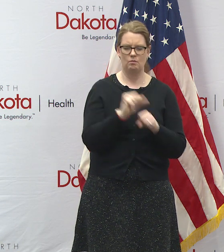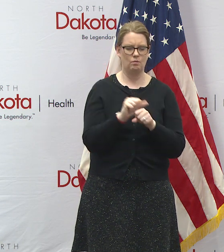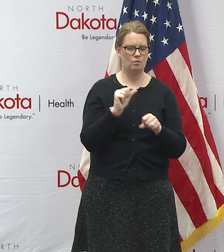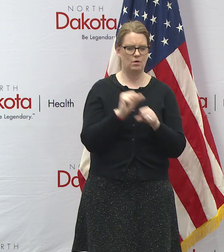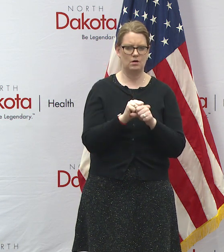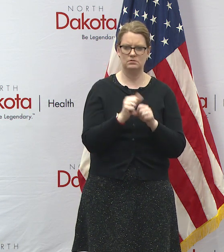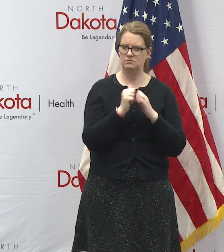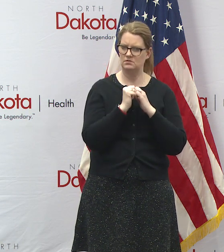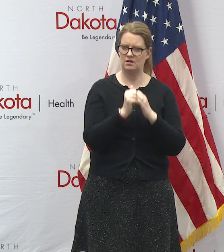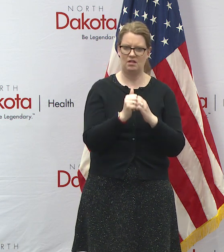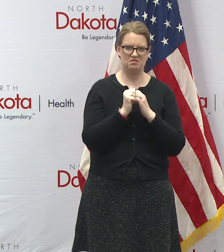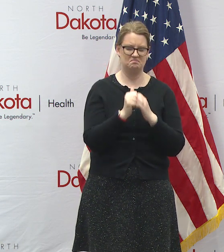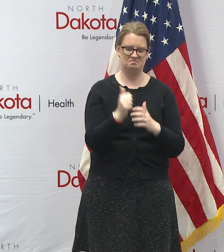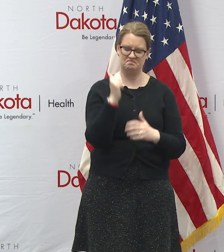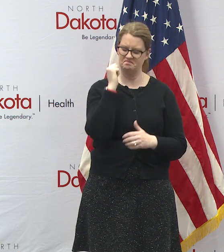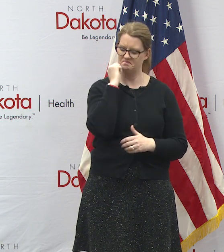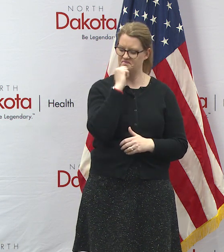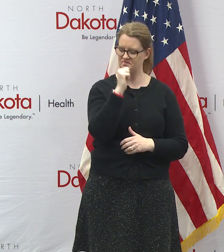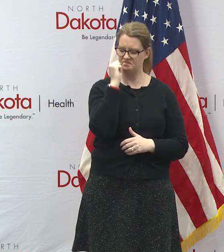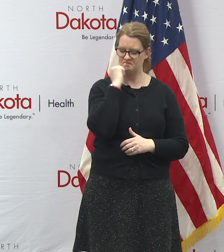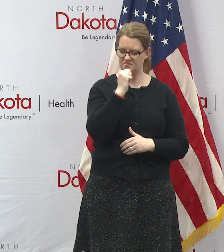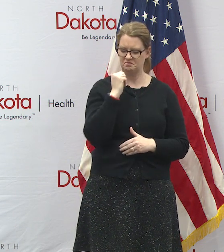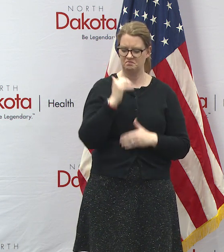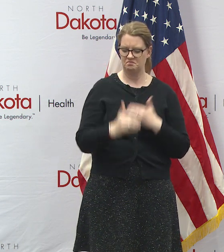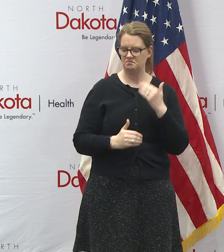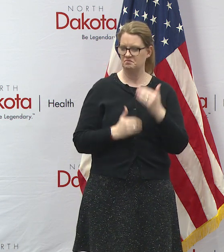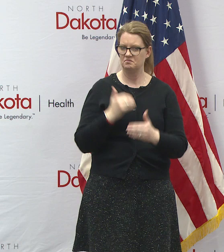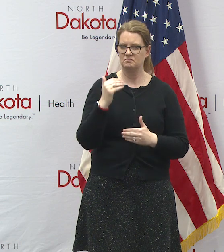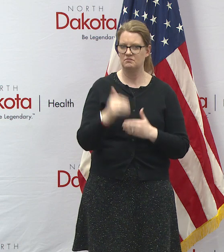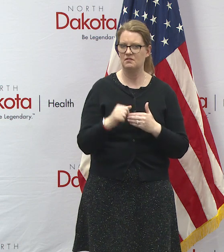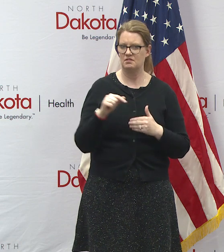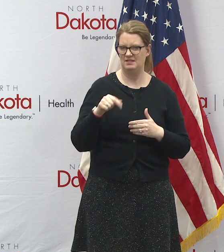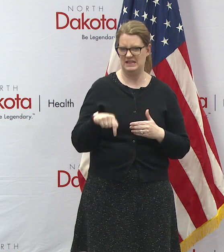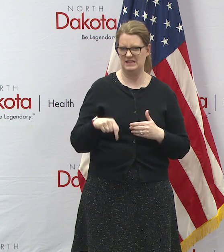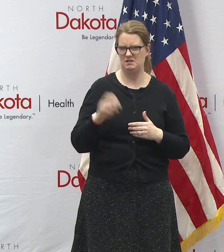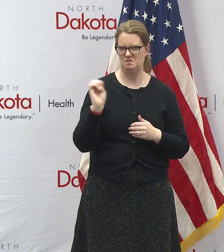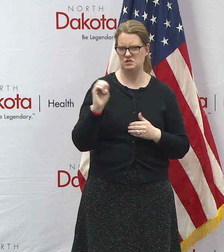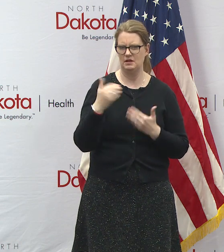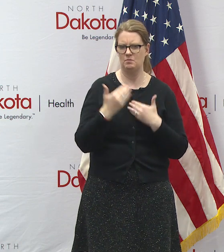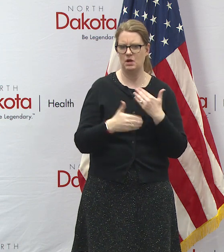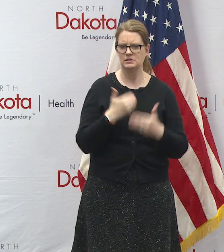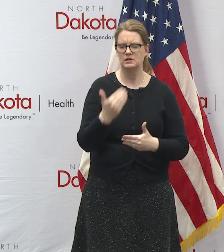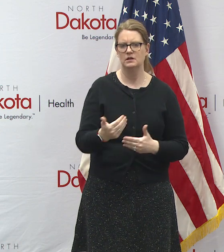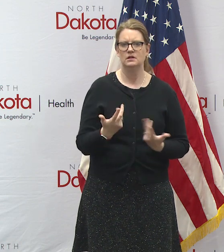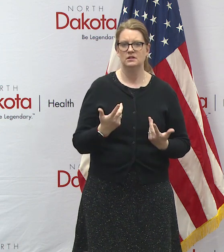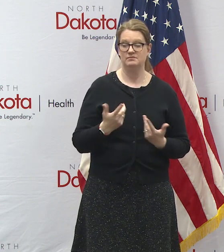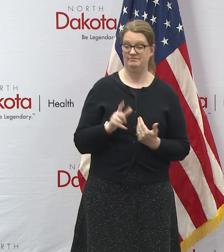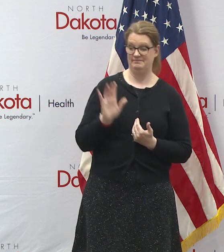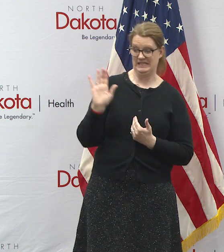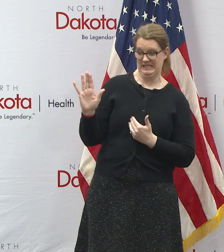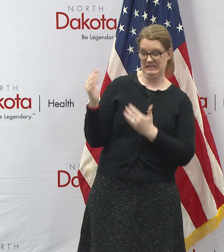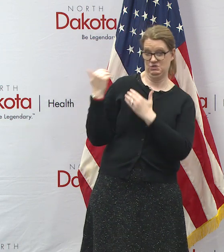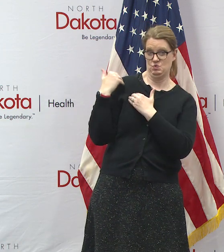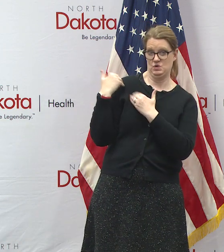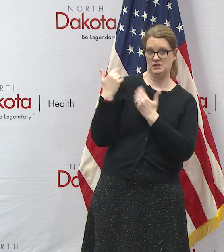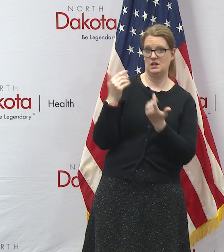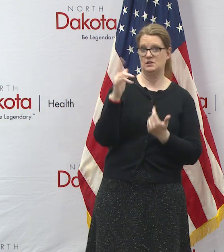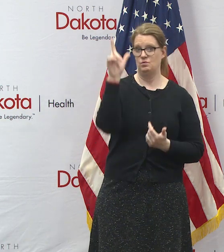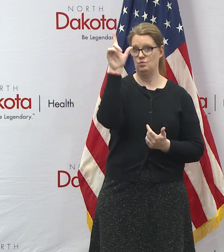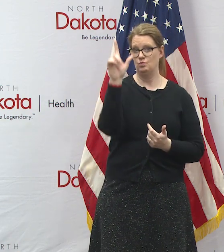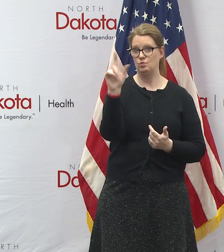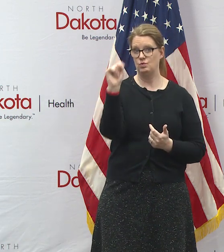entire emergency process for those that might not be familiar with all the duties of lieutenant governor